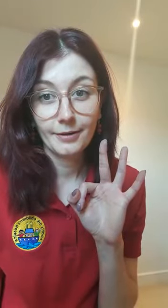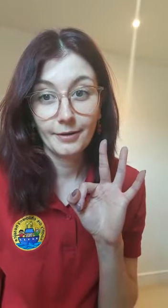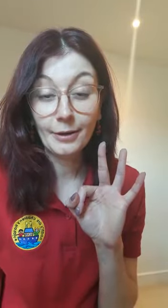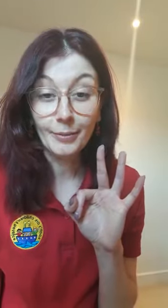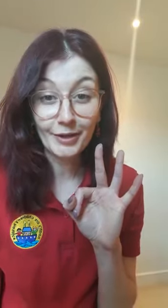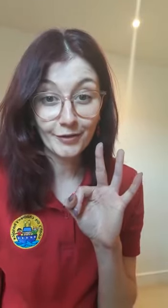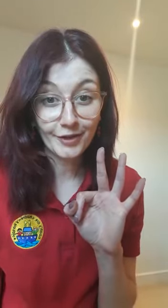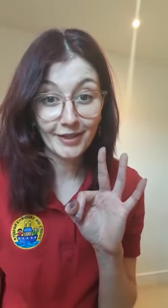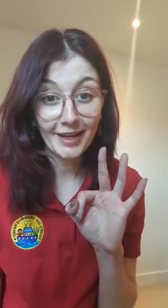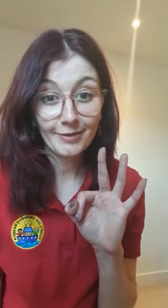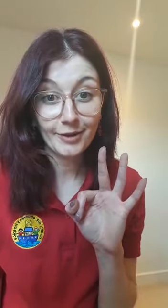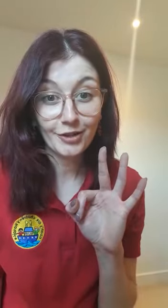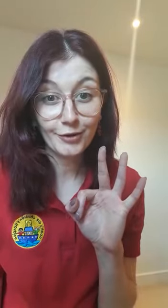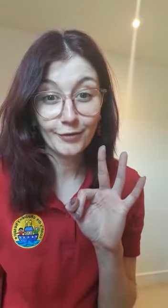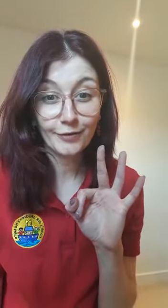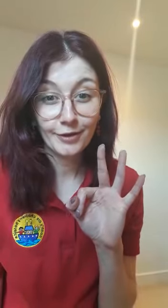And when you've done that, when you've...